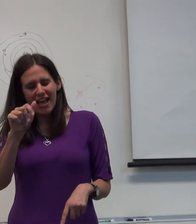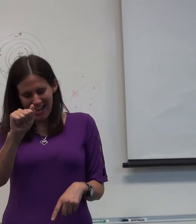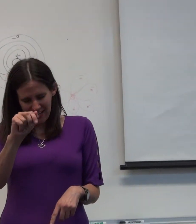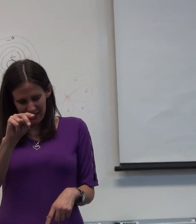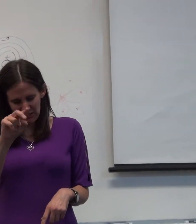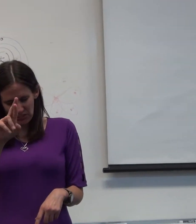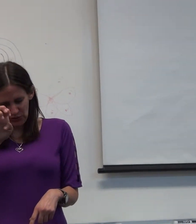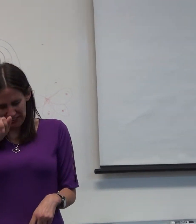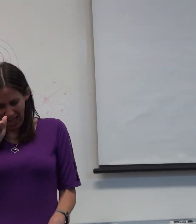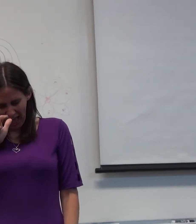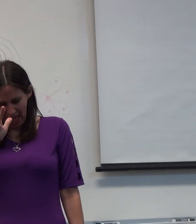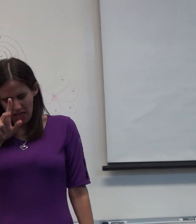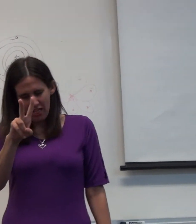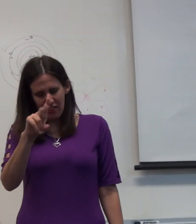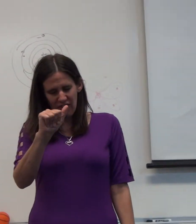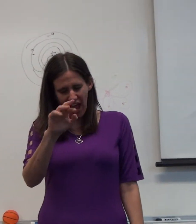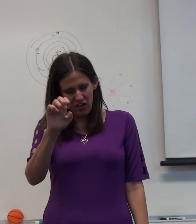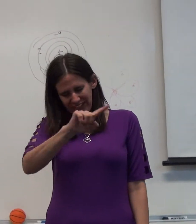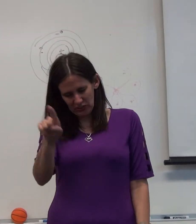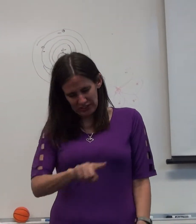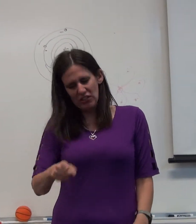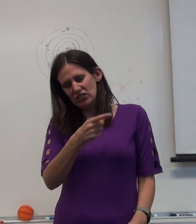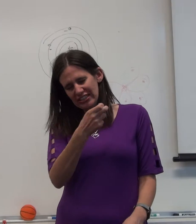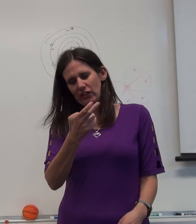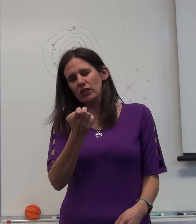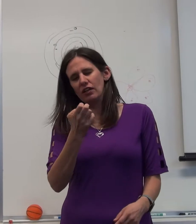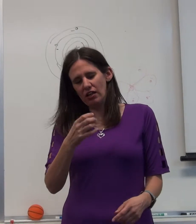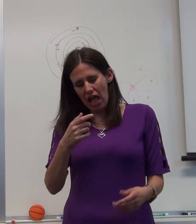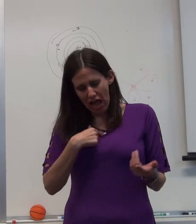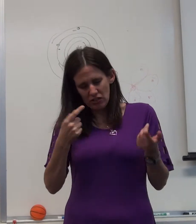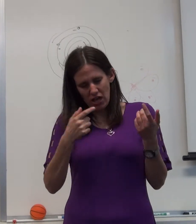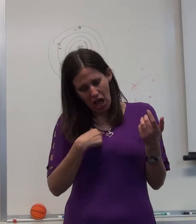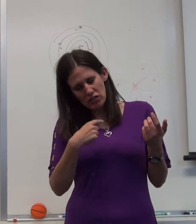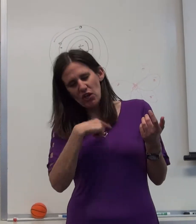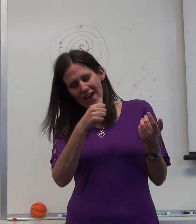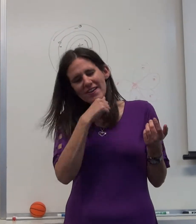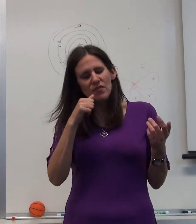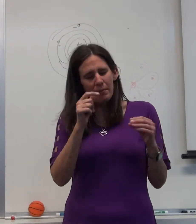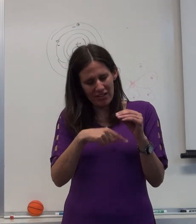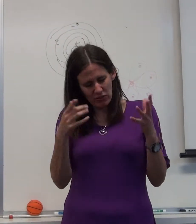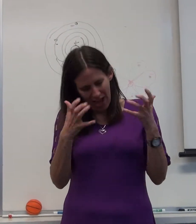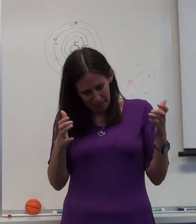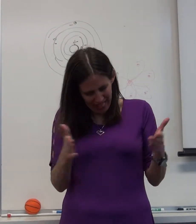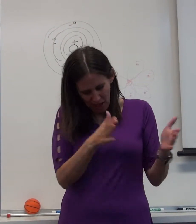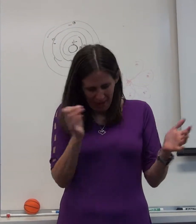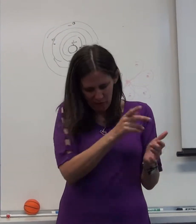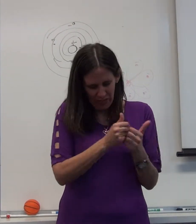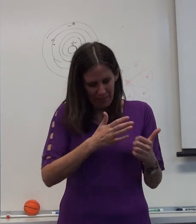A woman friend of hers, Andrea, and